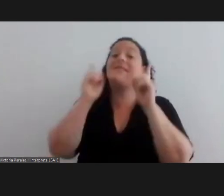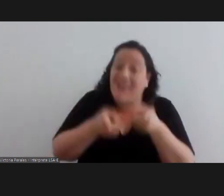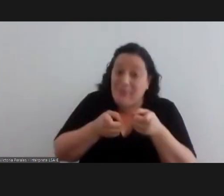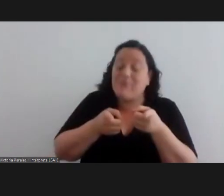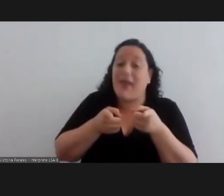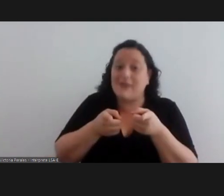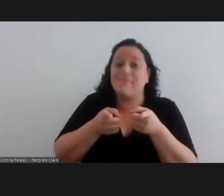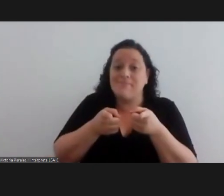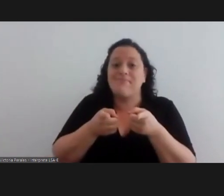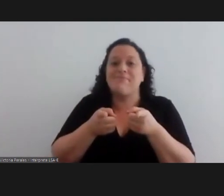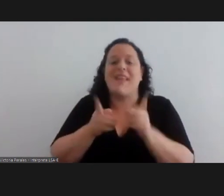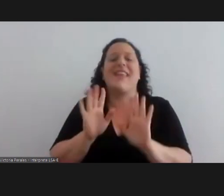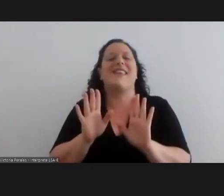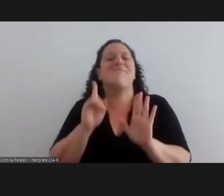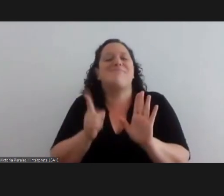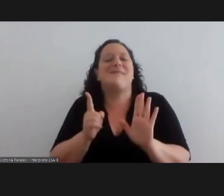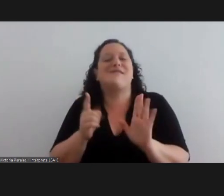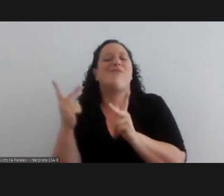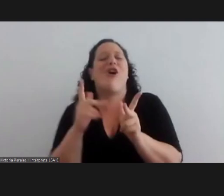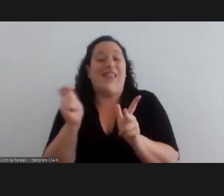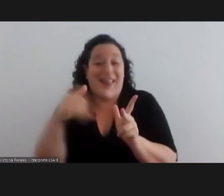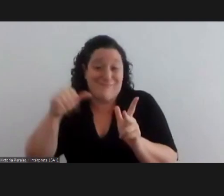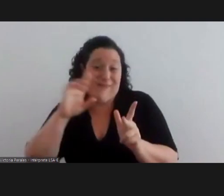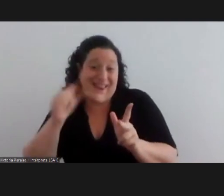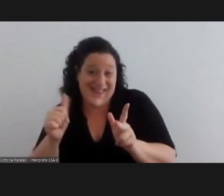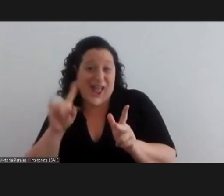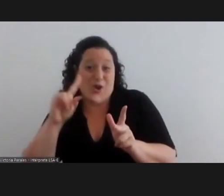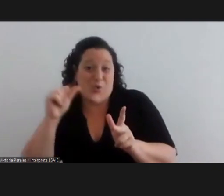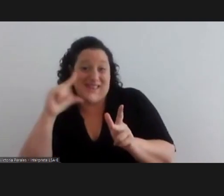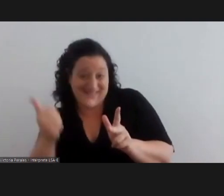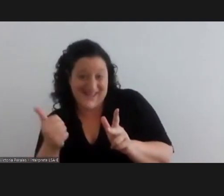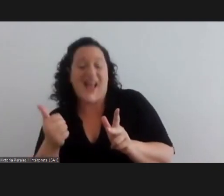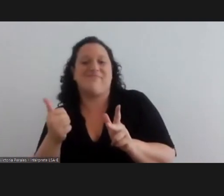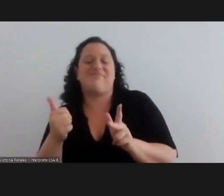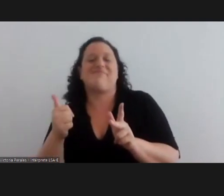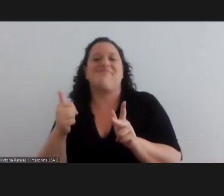and this these were the words of maria luisa